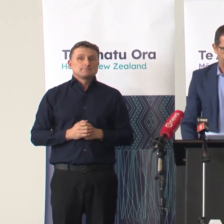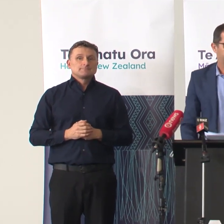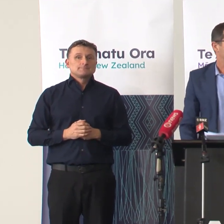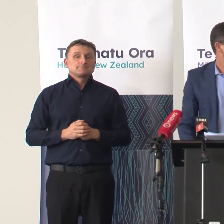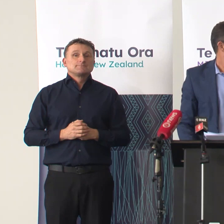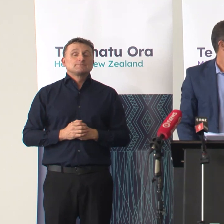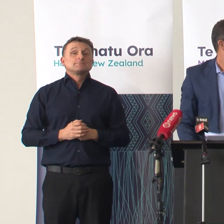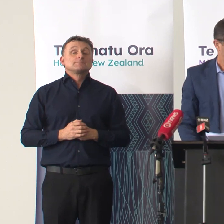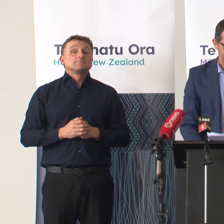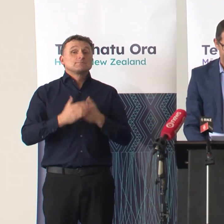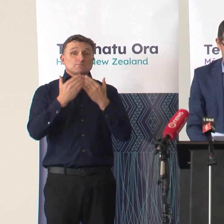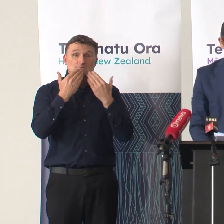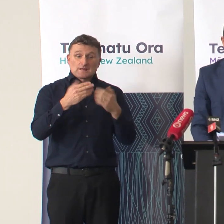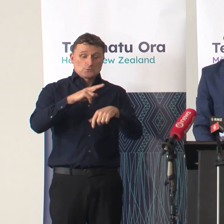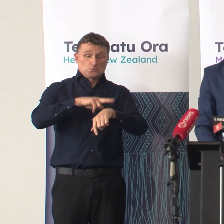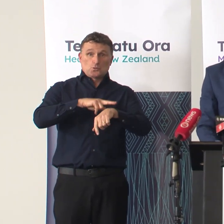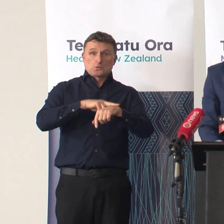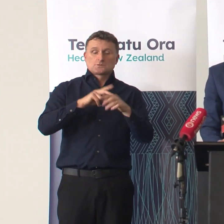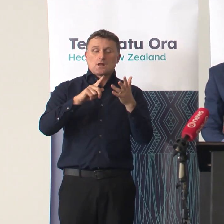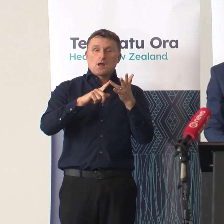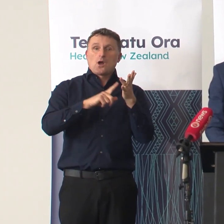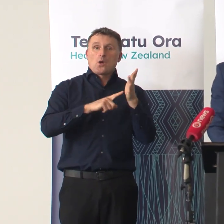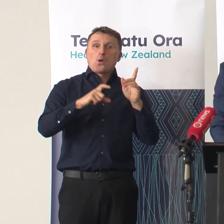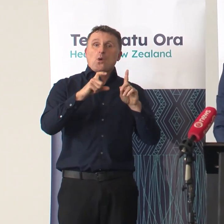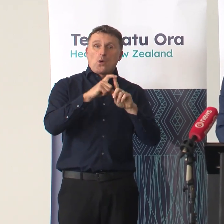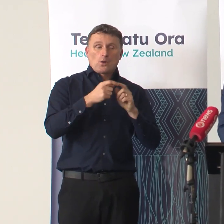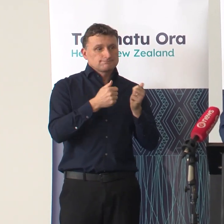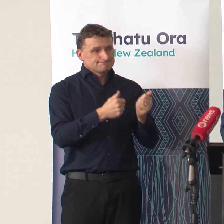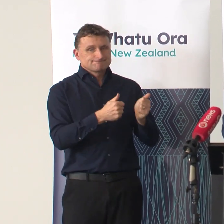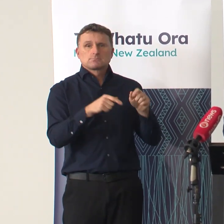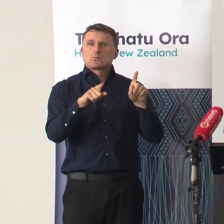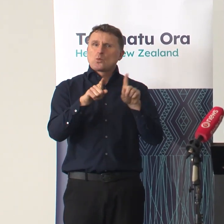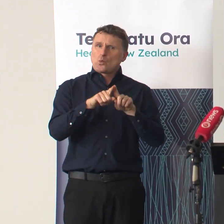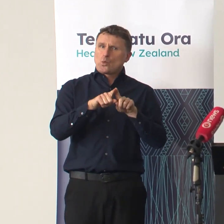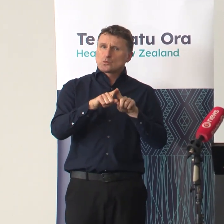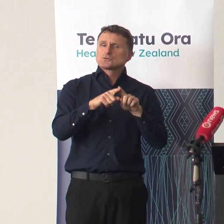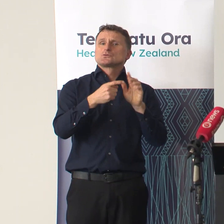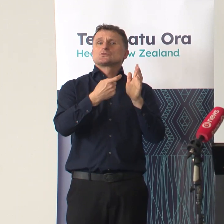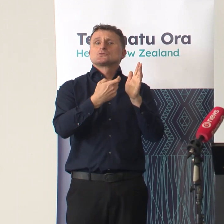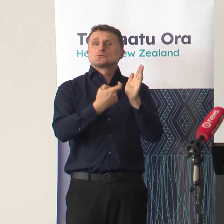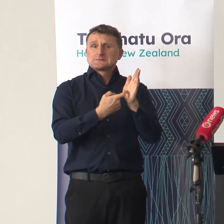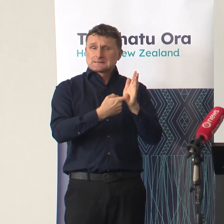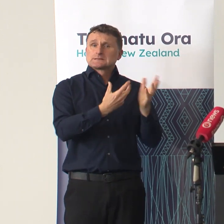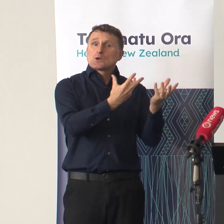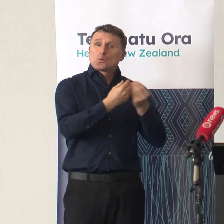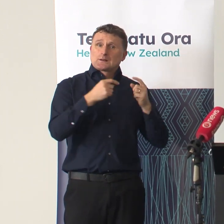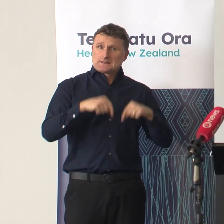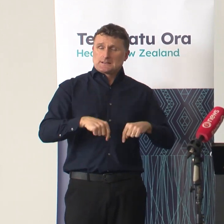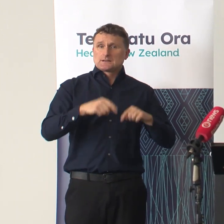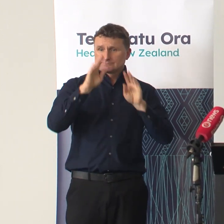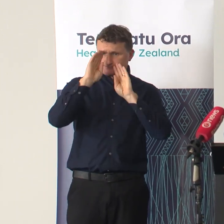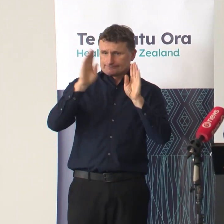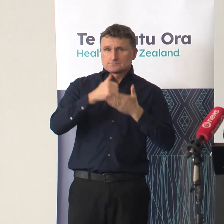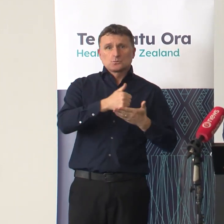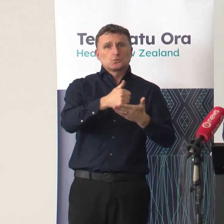Thank you Dr Old and it's great to have Riana here with us as well. Tēnā koutou katoa. So yes,